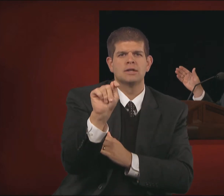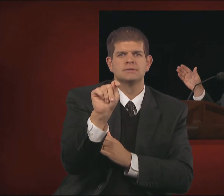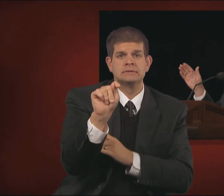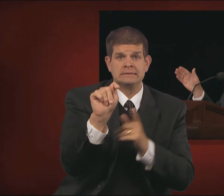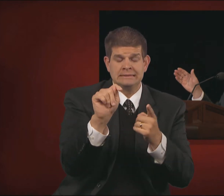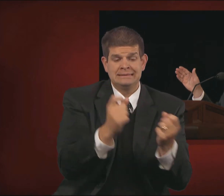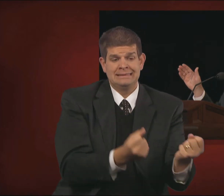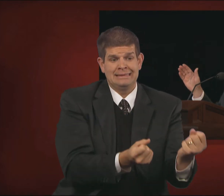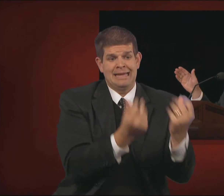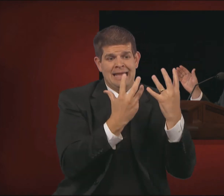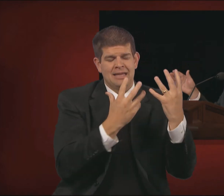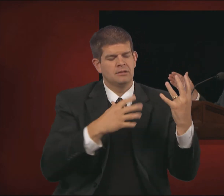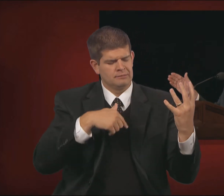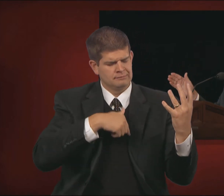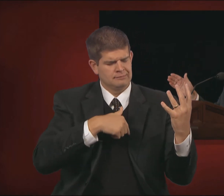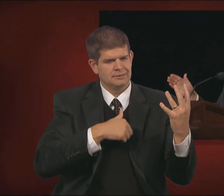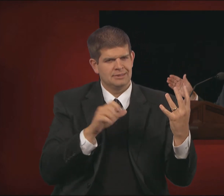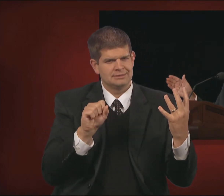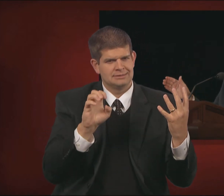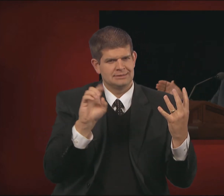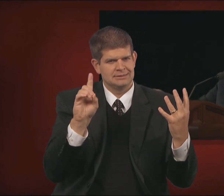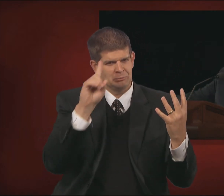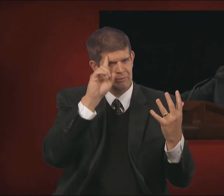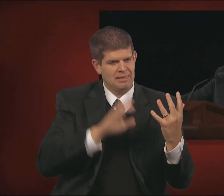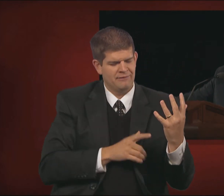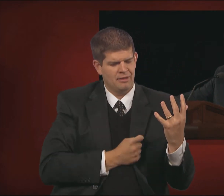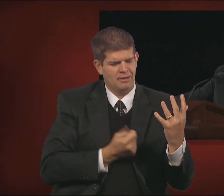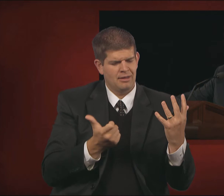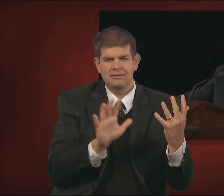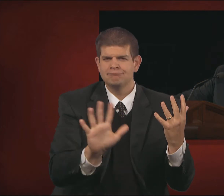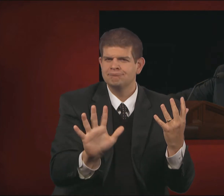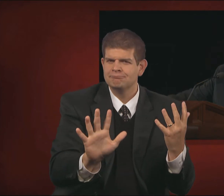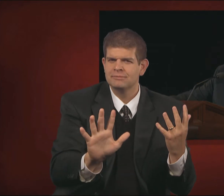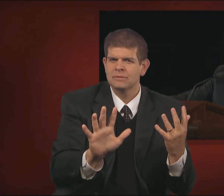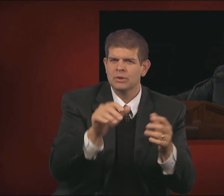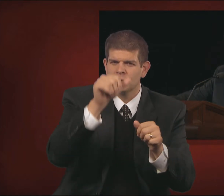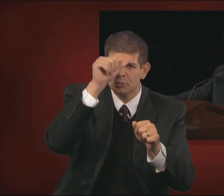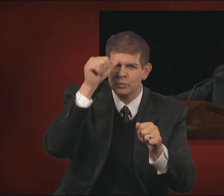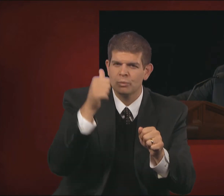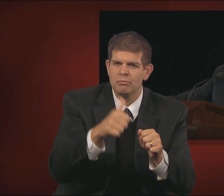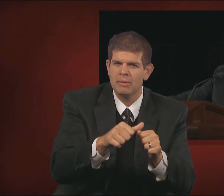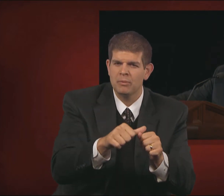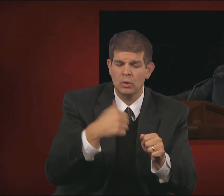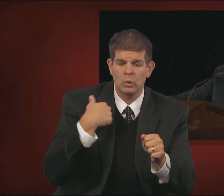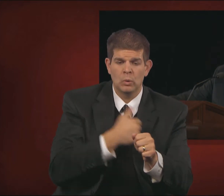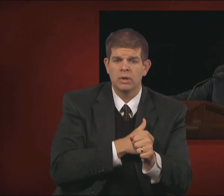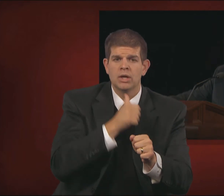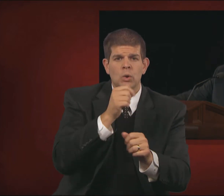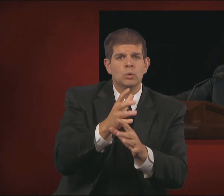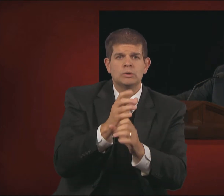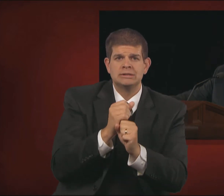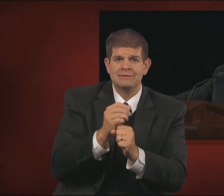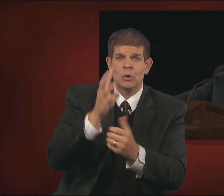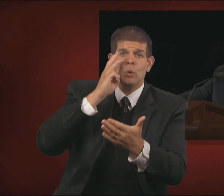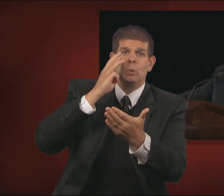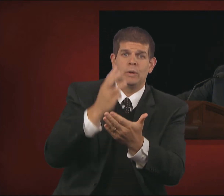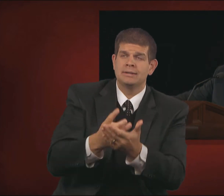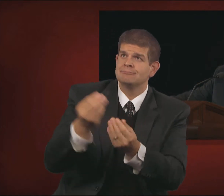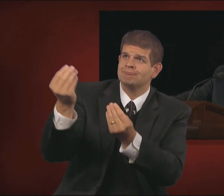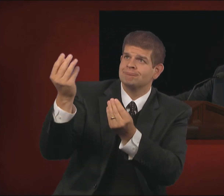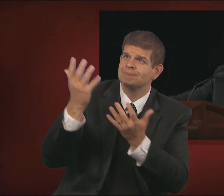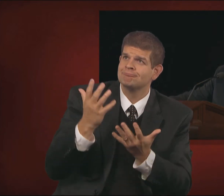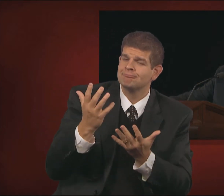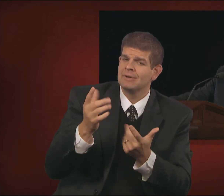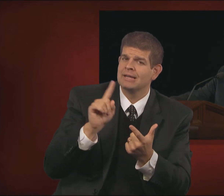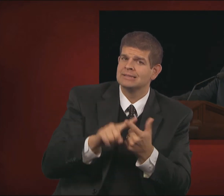seed out of your heart by unbelief. Remember, we receive not a witness until after the trial of